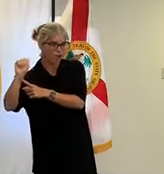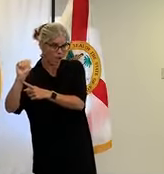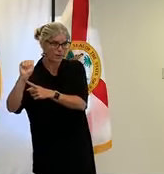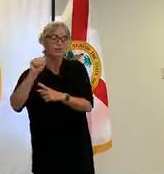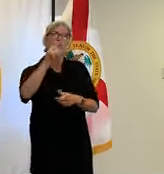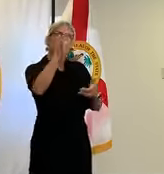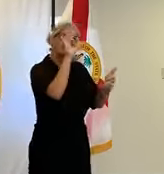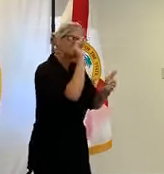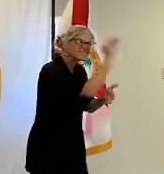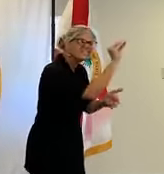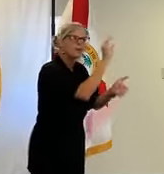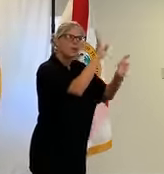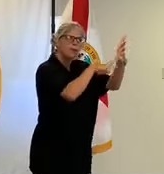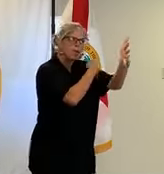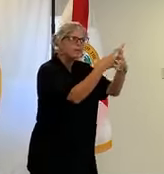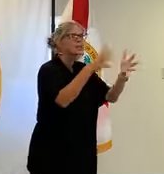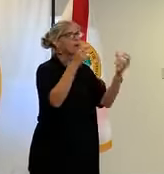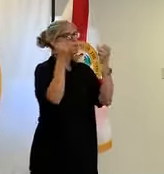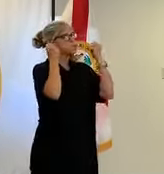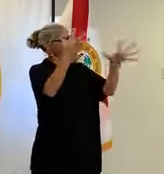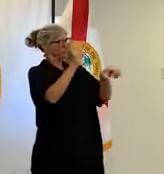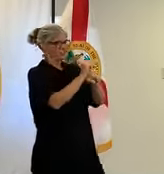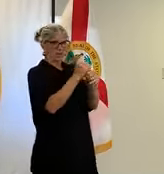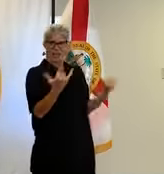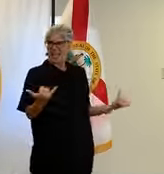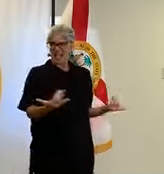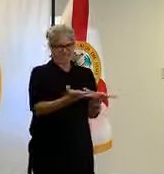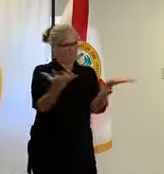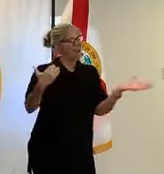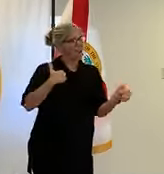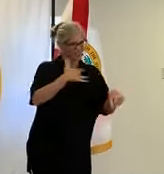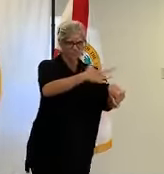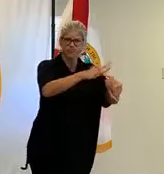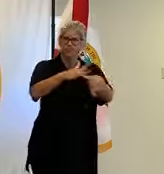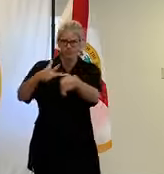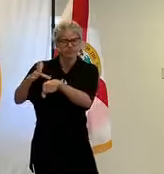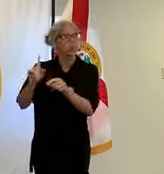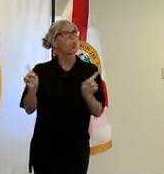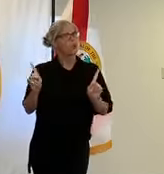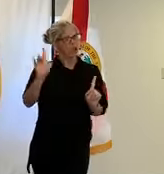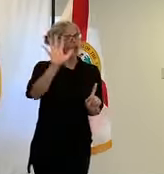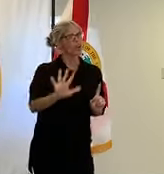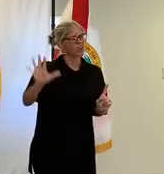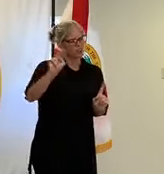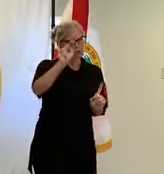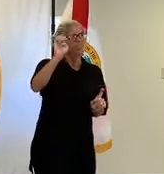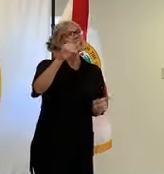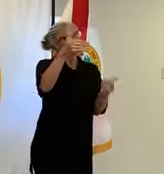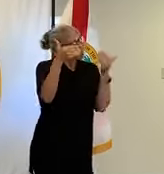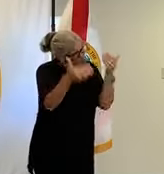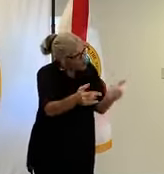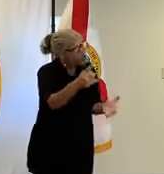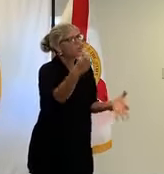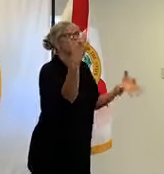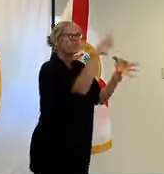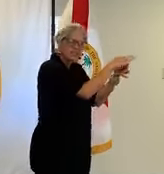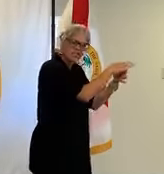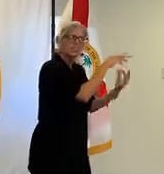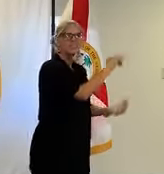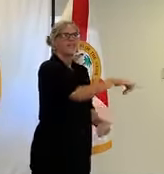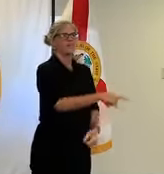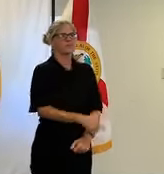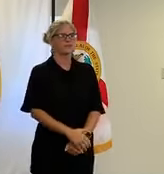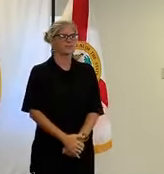in there are many jobs still available all over the northeast florida region so please come in and get reconnected with your jobs uh